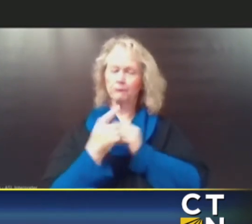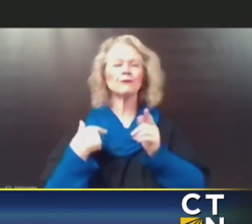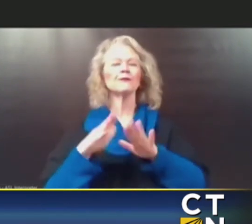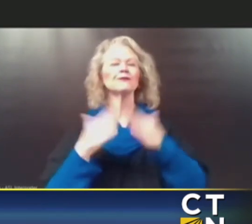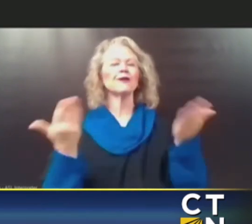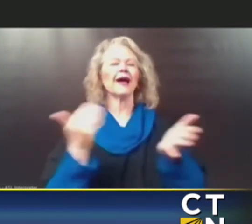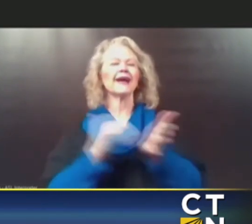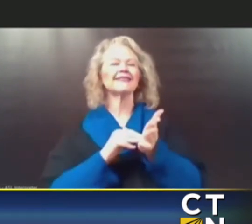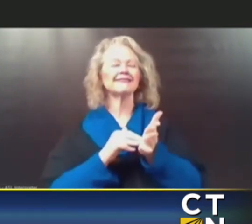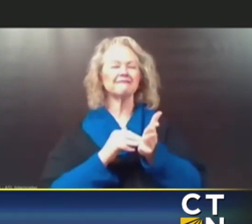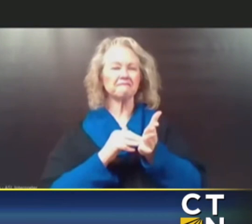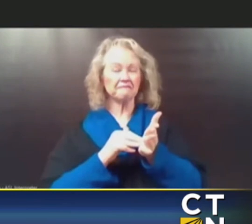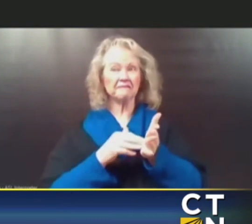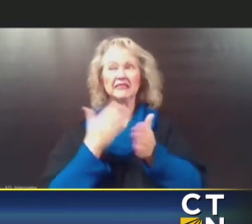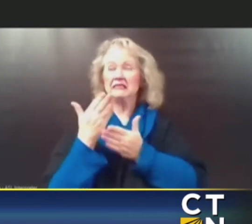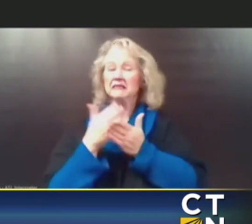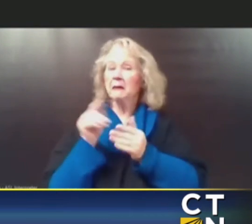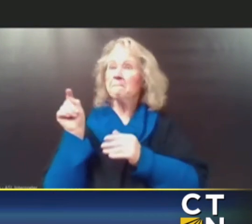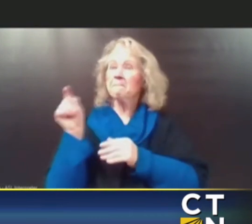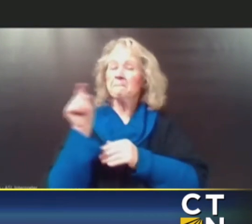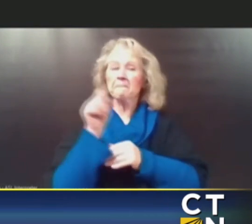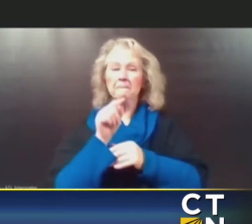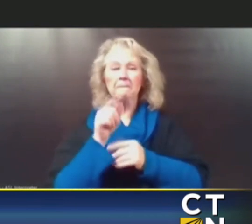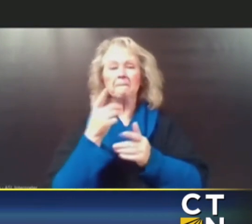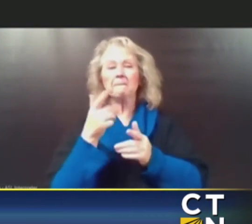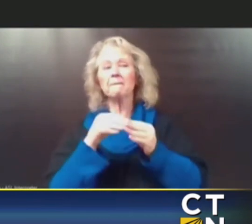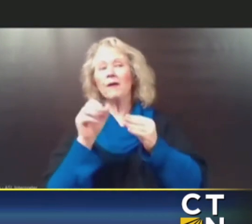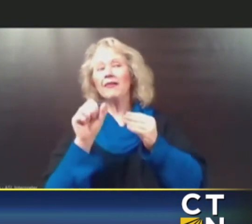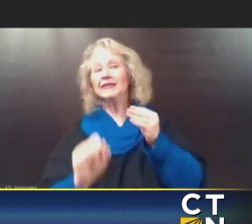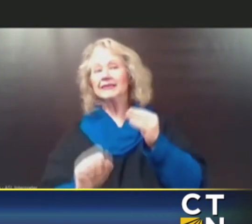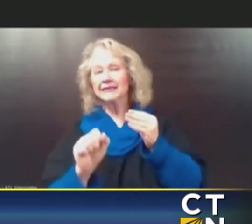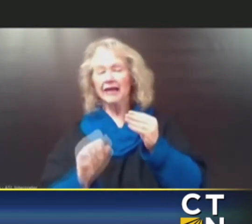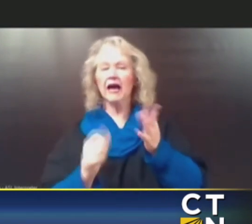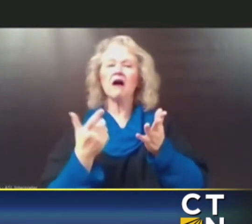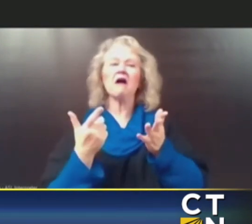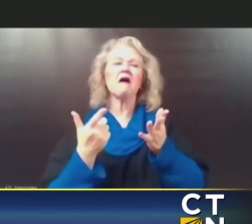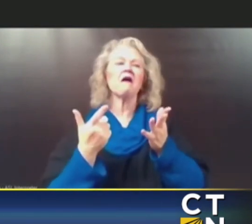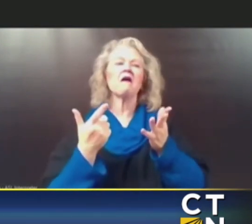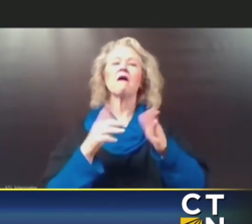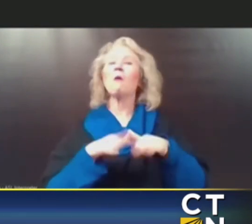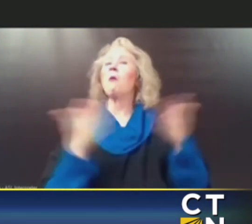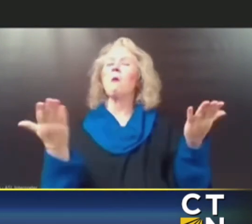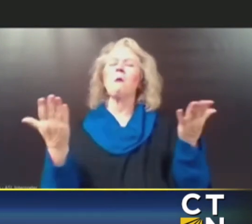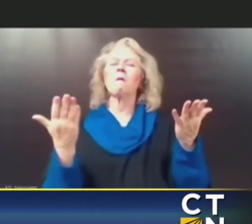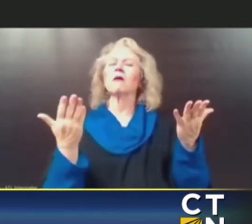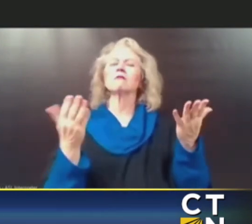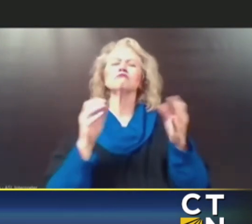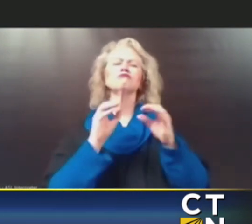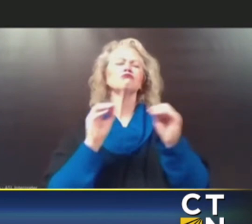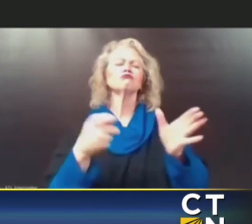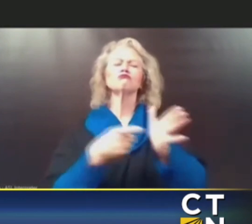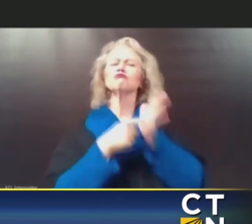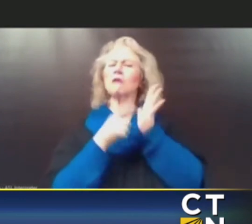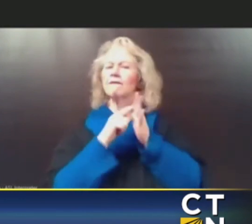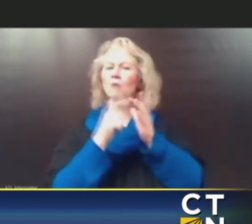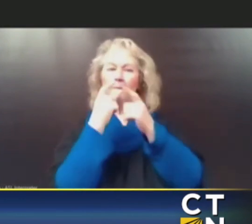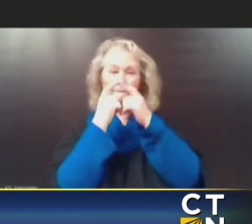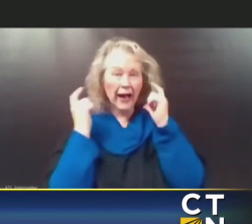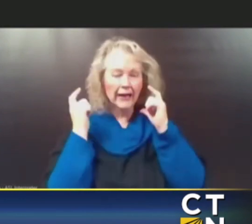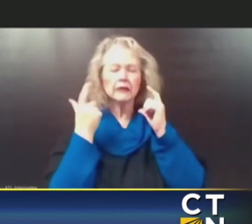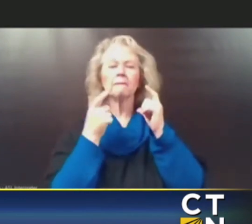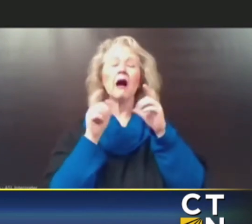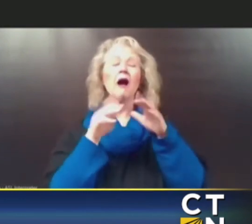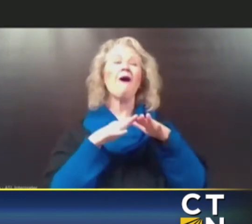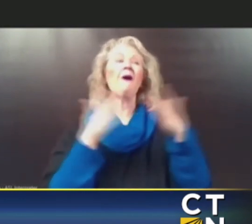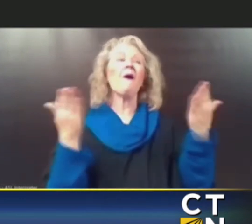And while a lot of our neighboring, some states further south, for example, are open without any masks, they were constantly opening and closing